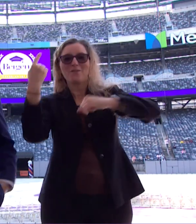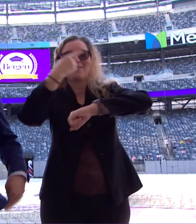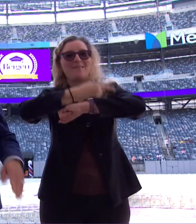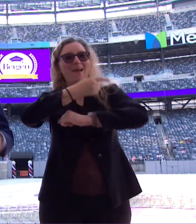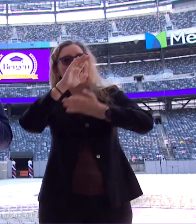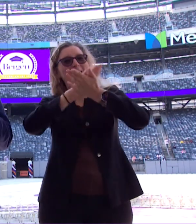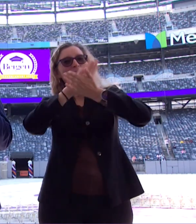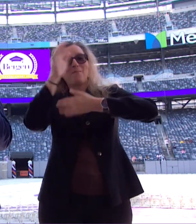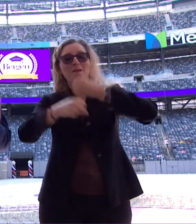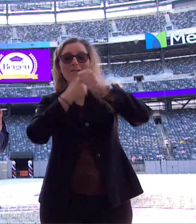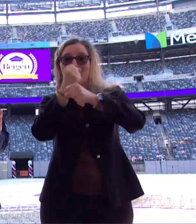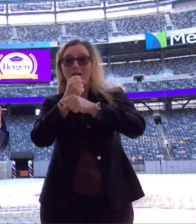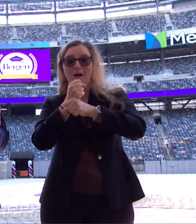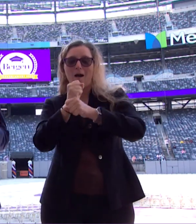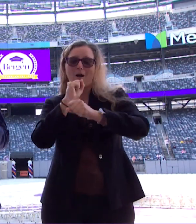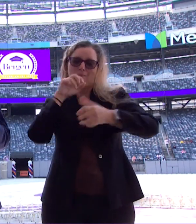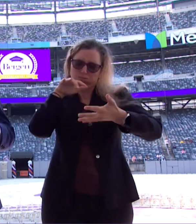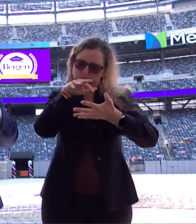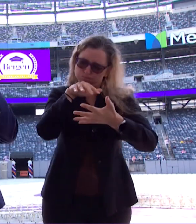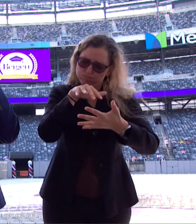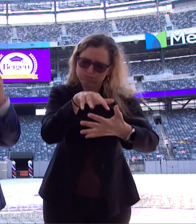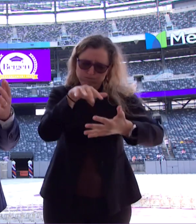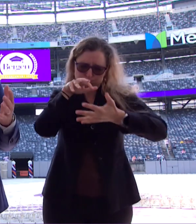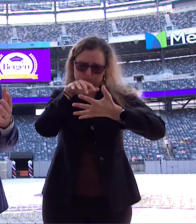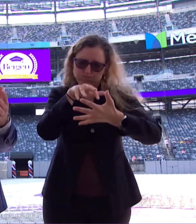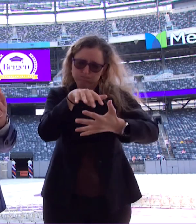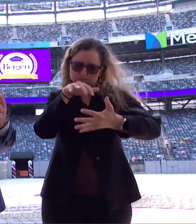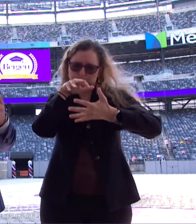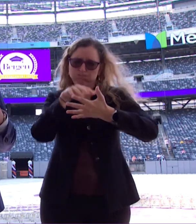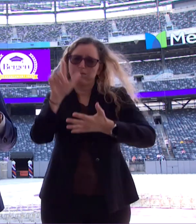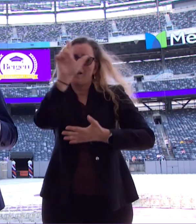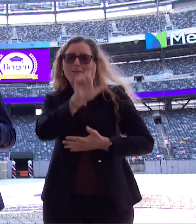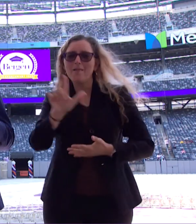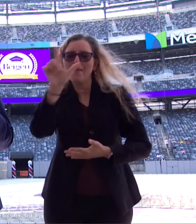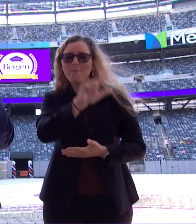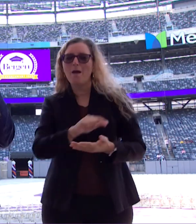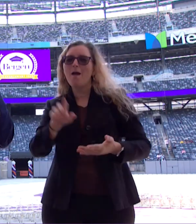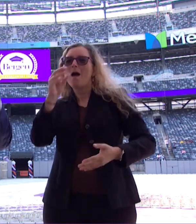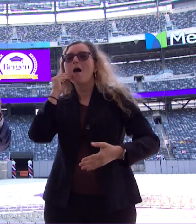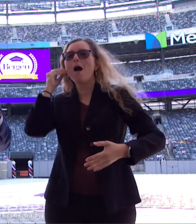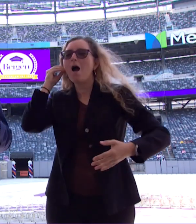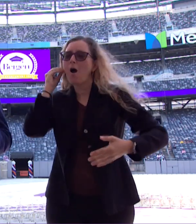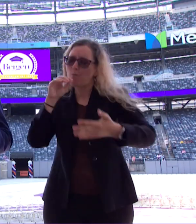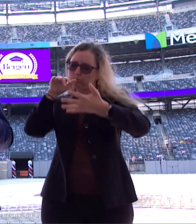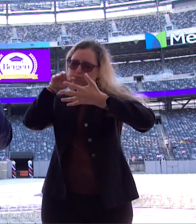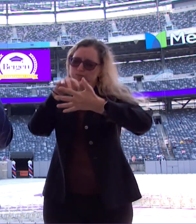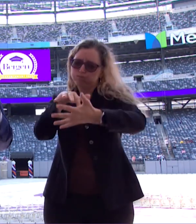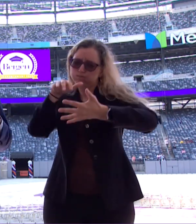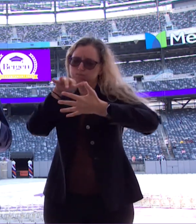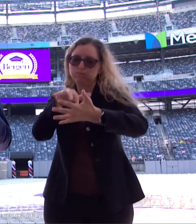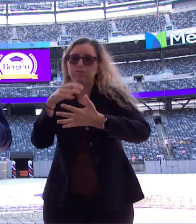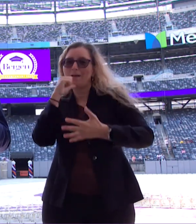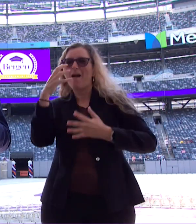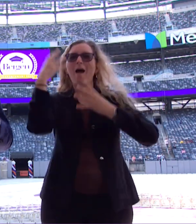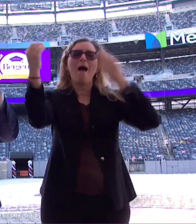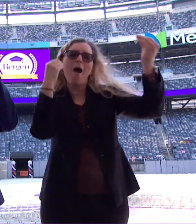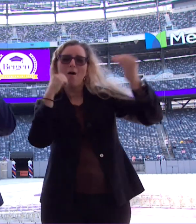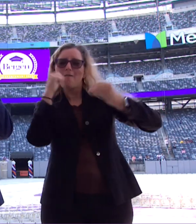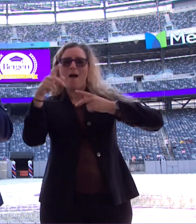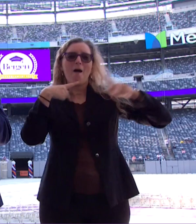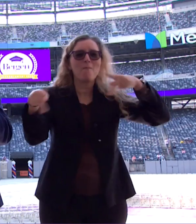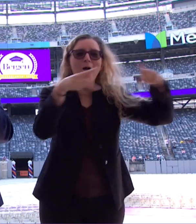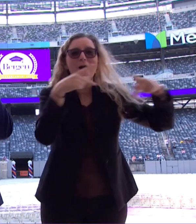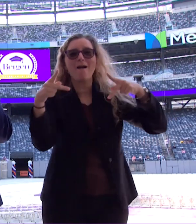year. All of those late nights in the library, all of those late nights that you spent studying and not going out and partying